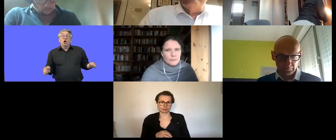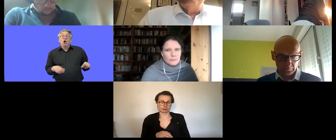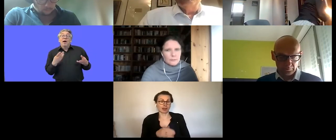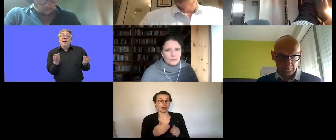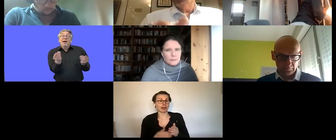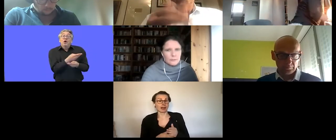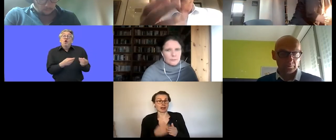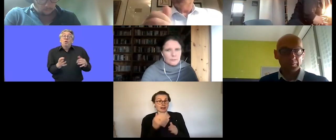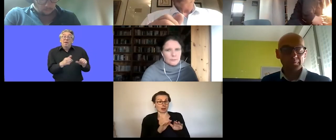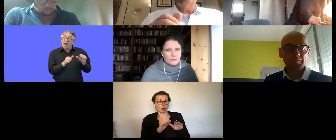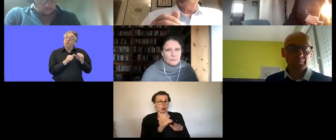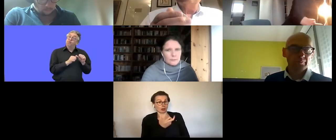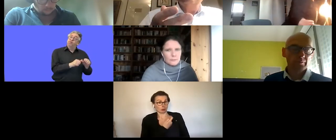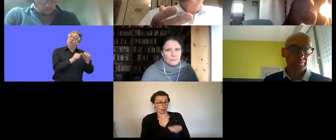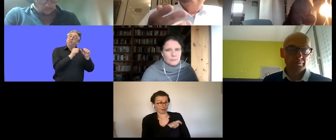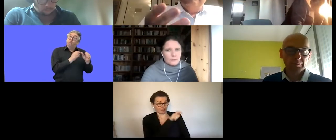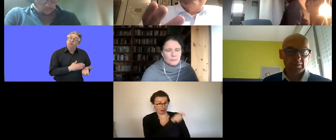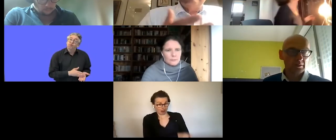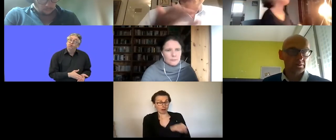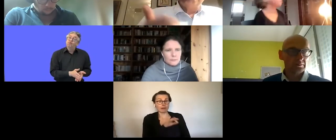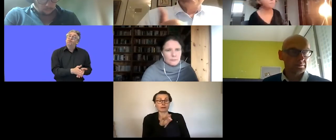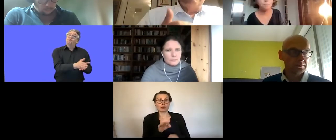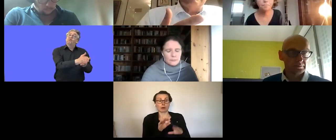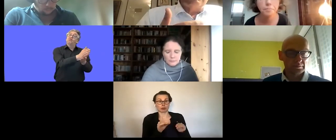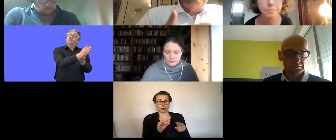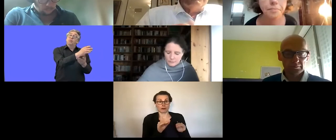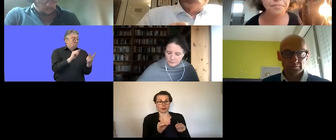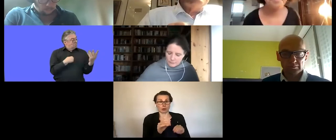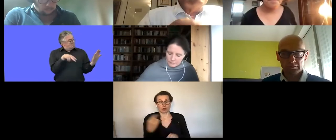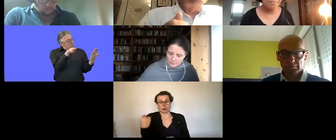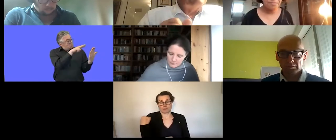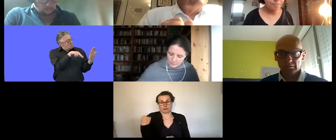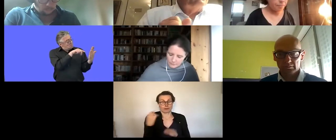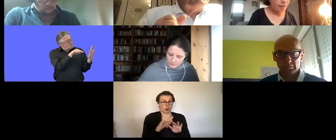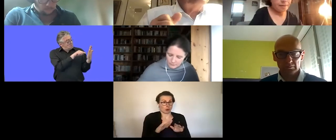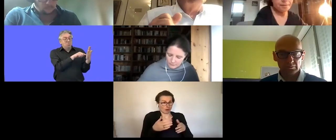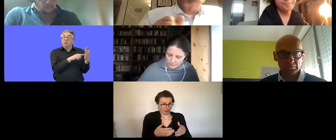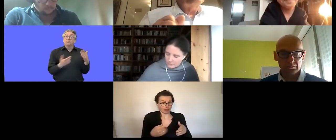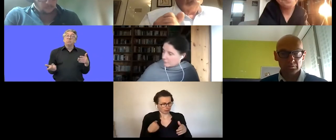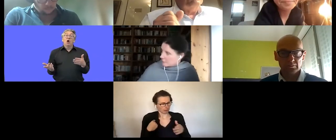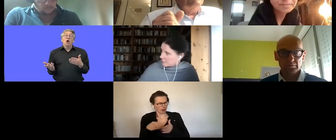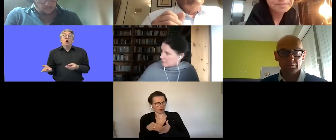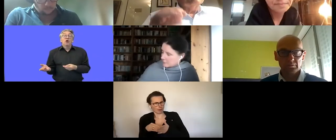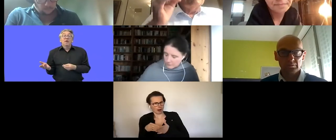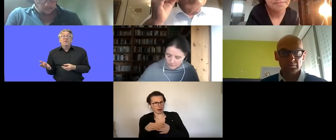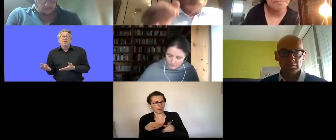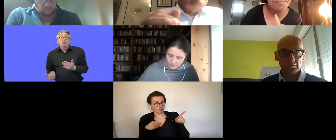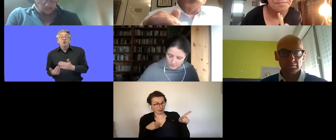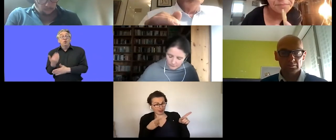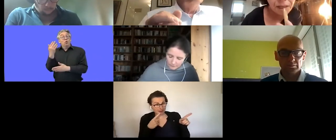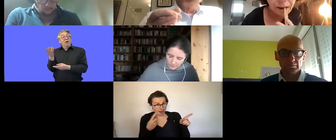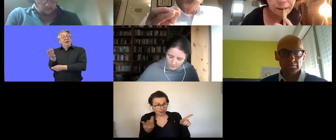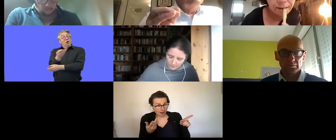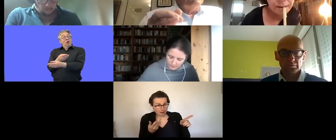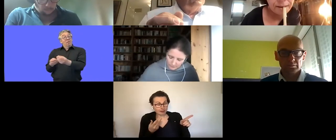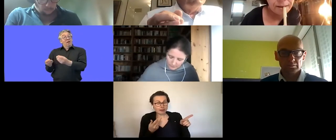plan for social economy and the new commissioner for employment um said in